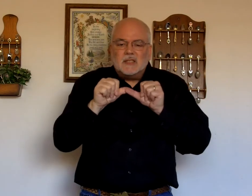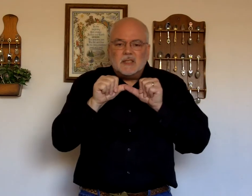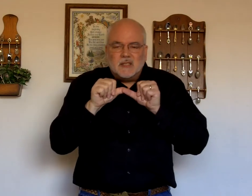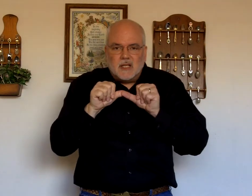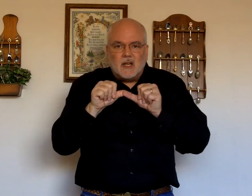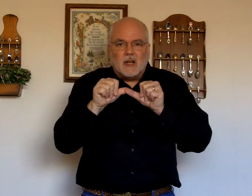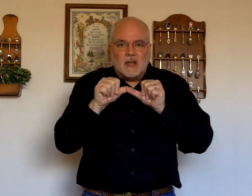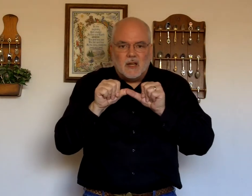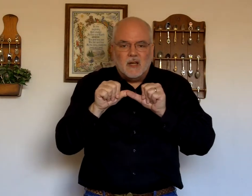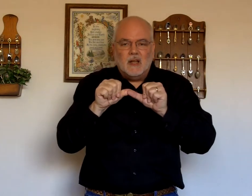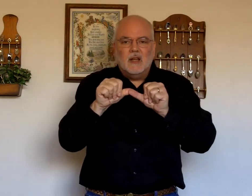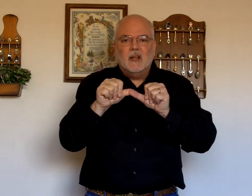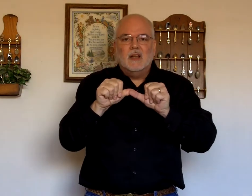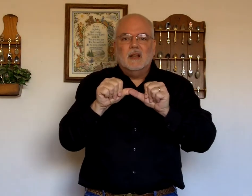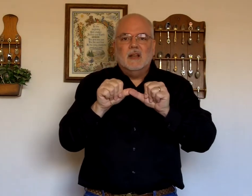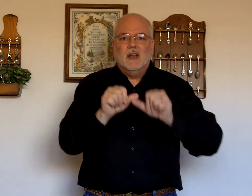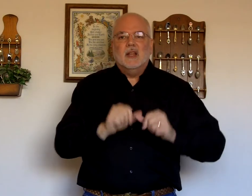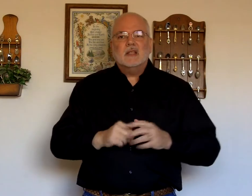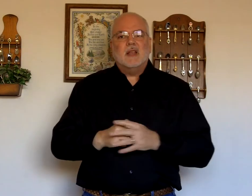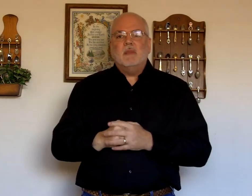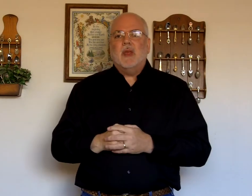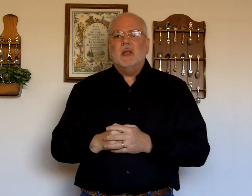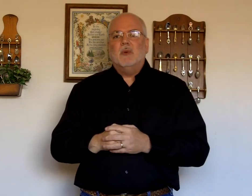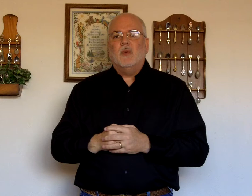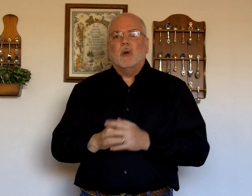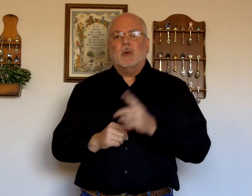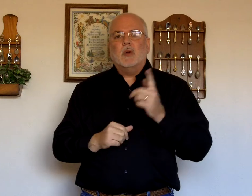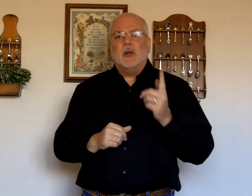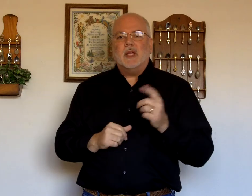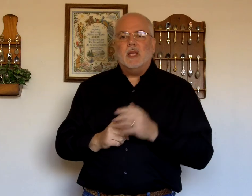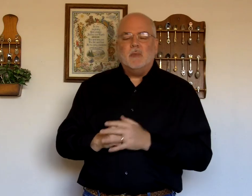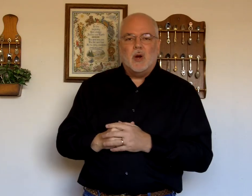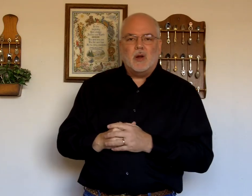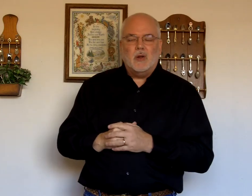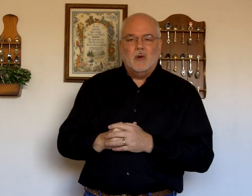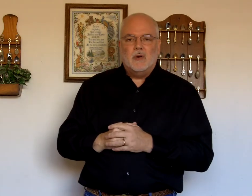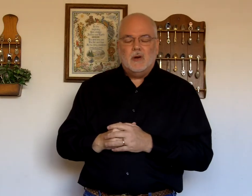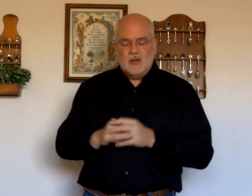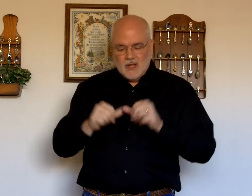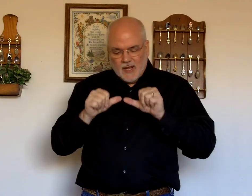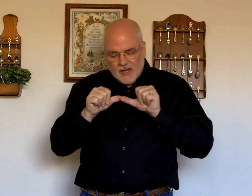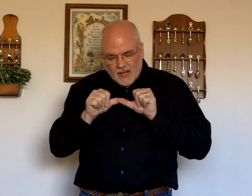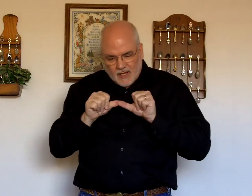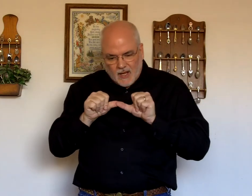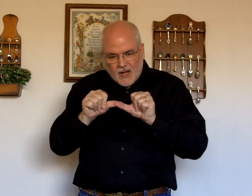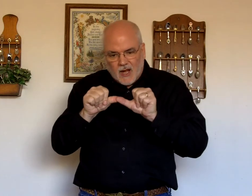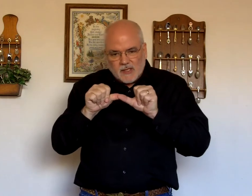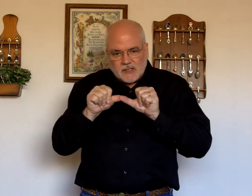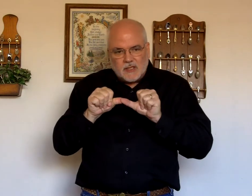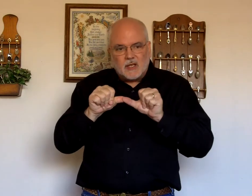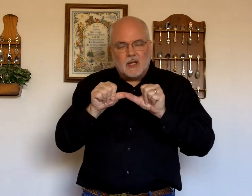Constantly. Same thing as before. were doing. Keep guarding over. Constantly.